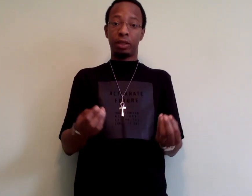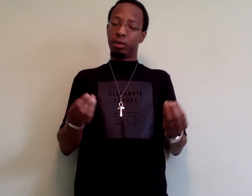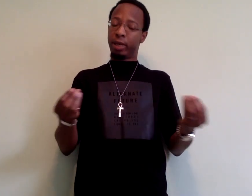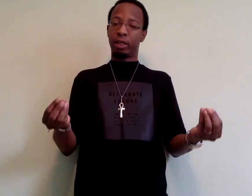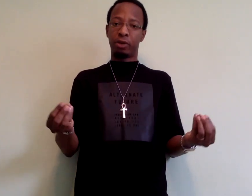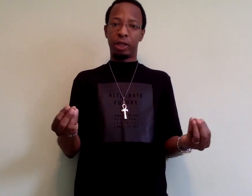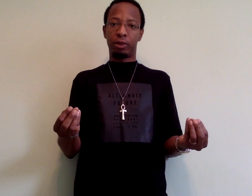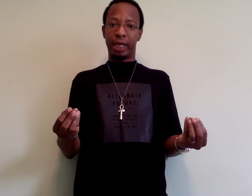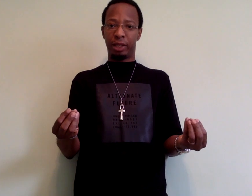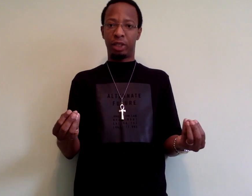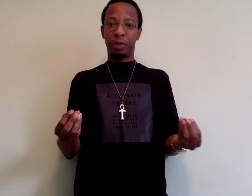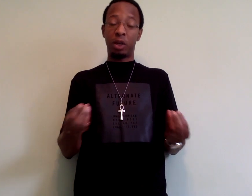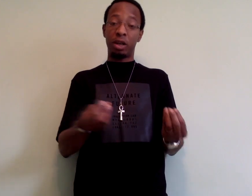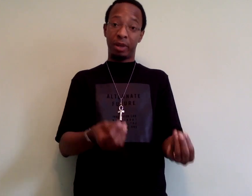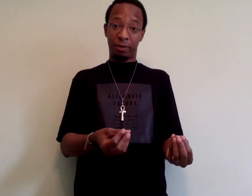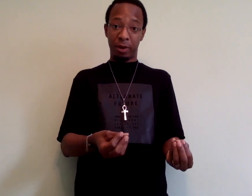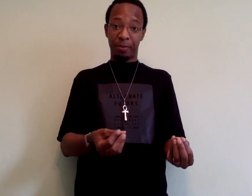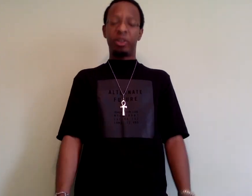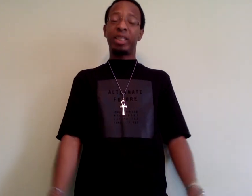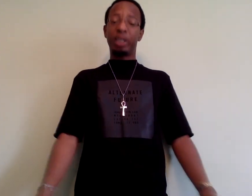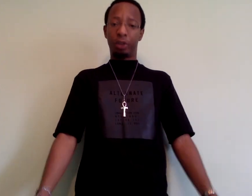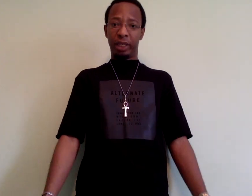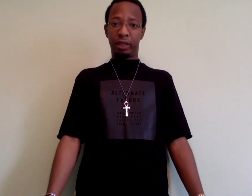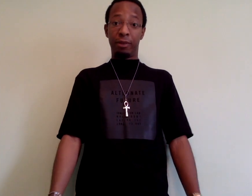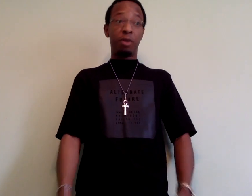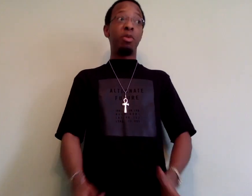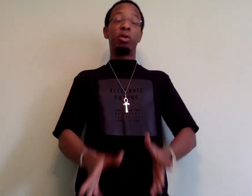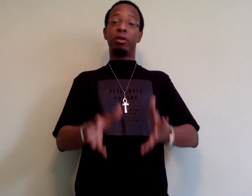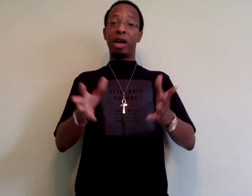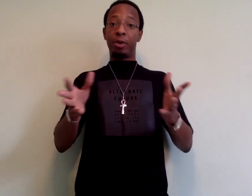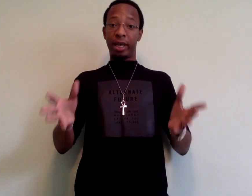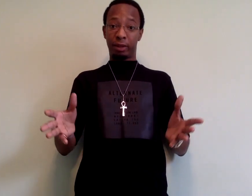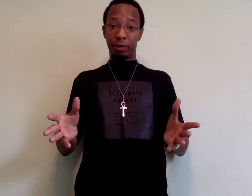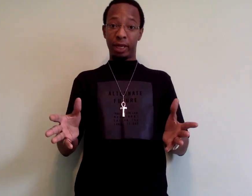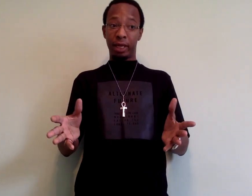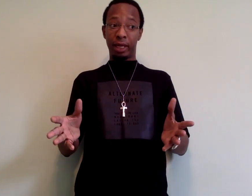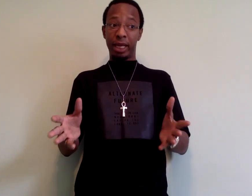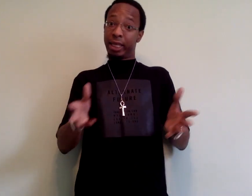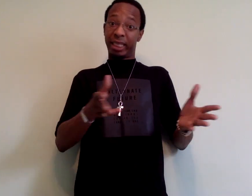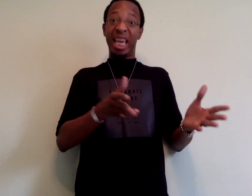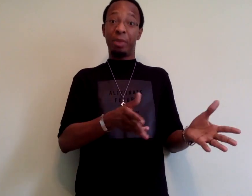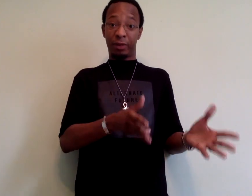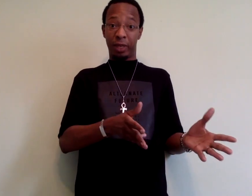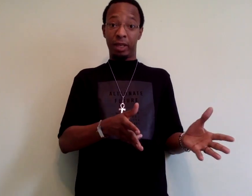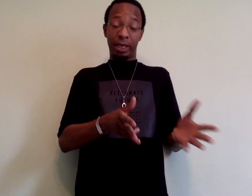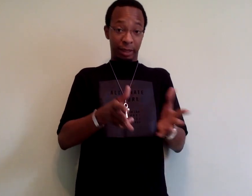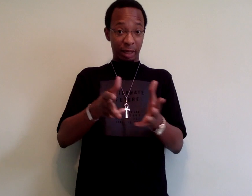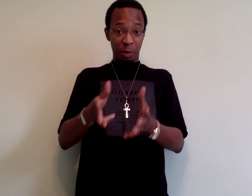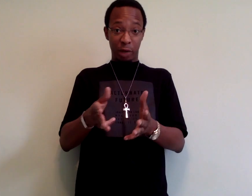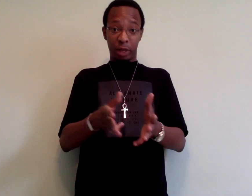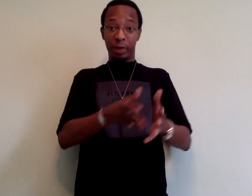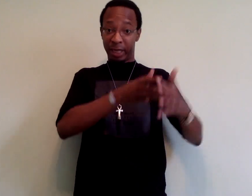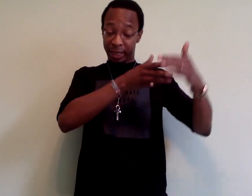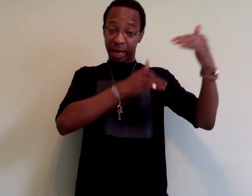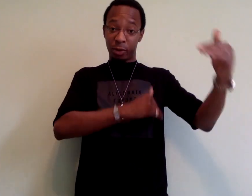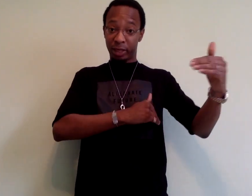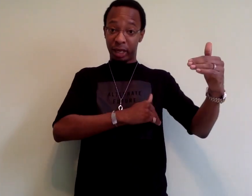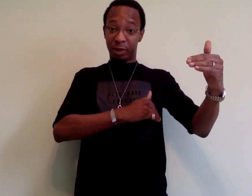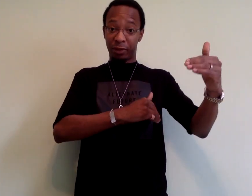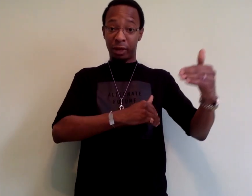interracial relationships are coming from. For centuries, for most of our history in this hemisphere, not just in America, but in the entire Western Hemisphere,